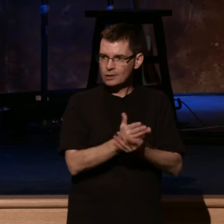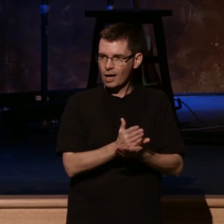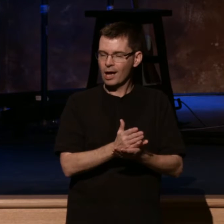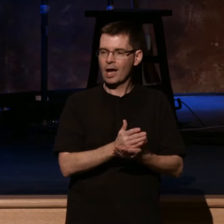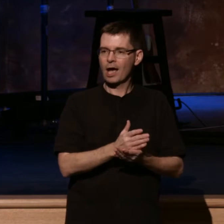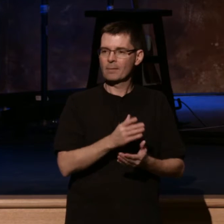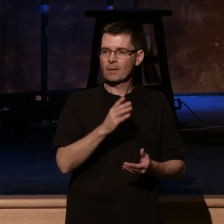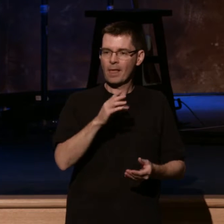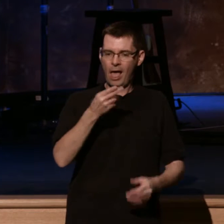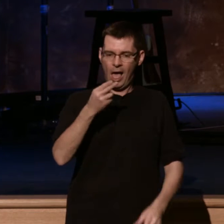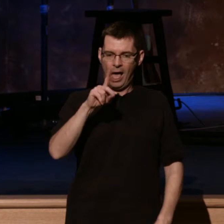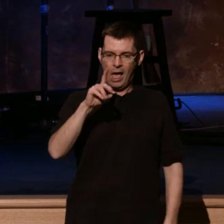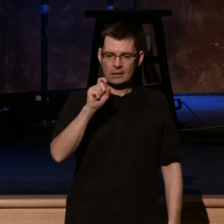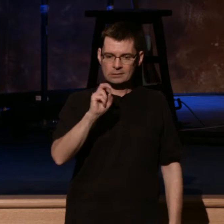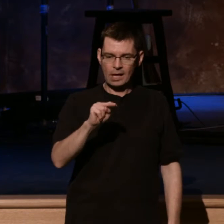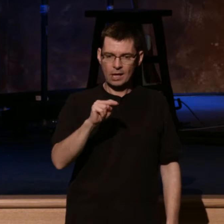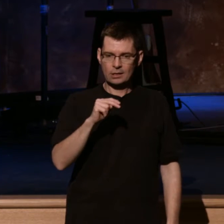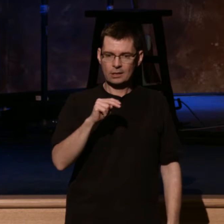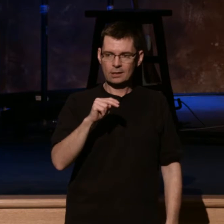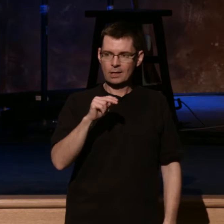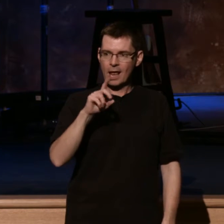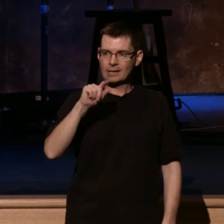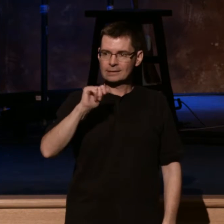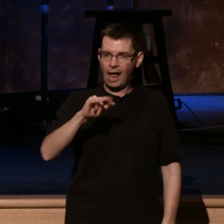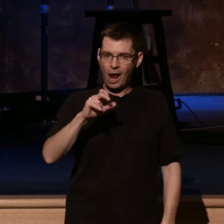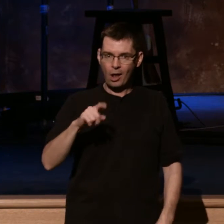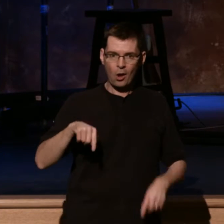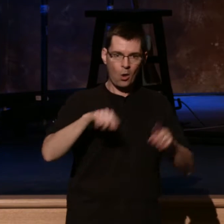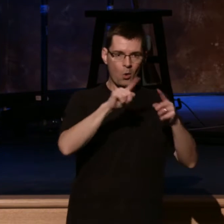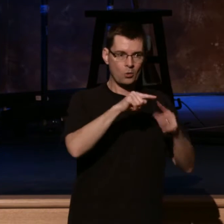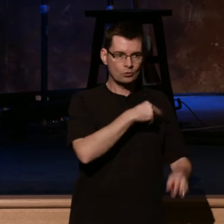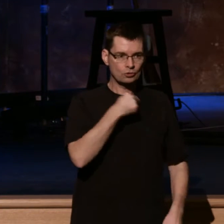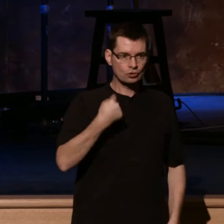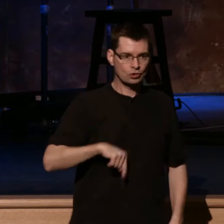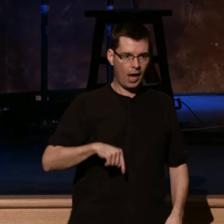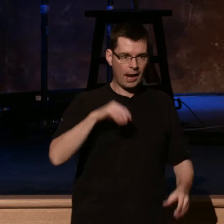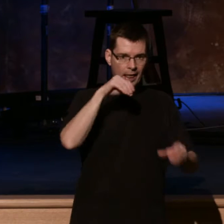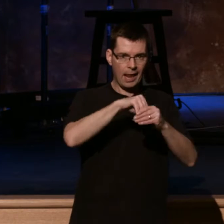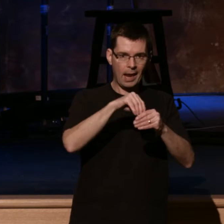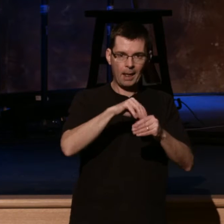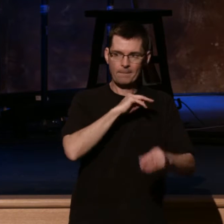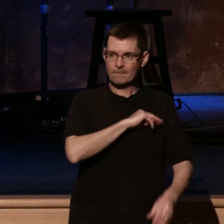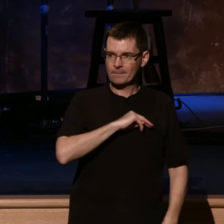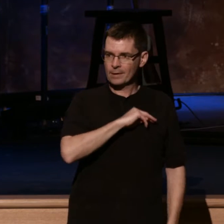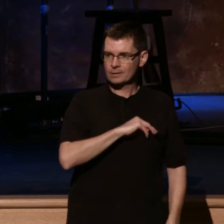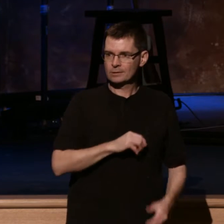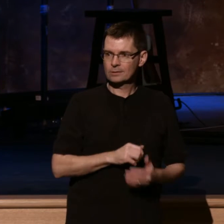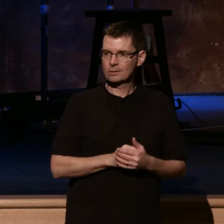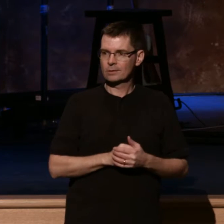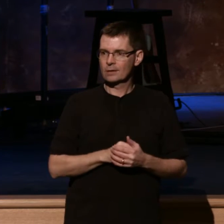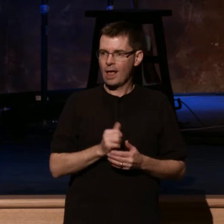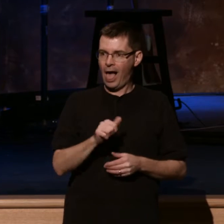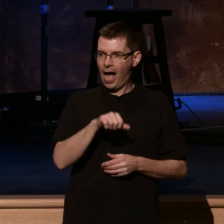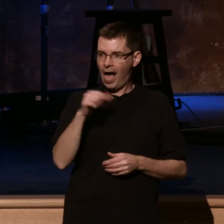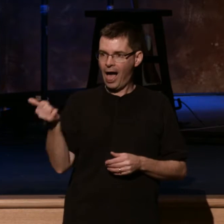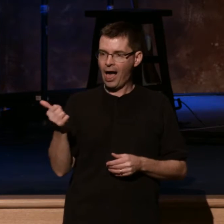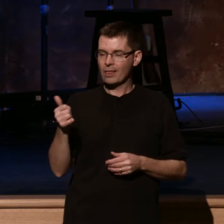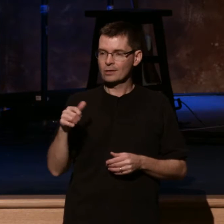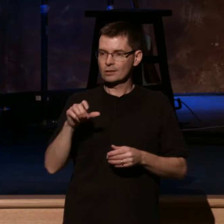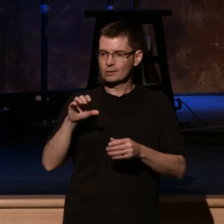Inland Mission. Eight years later, some people called William and Catherine Booth started the Salvation Army. George